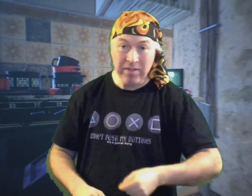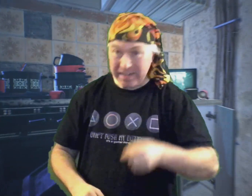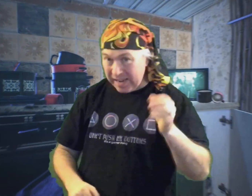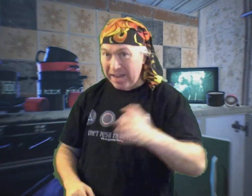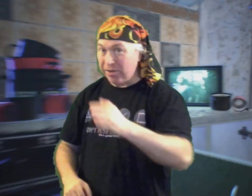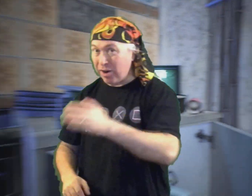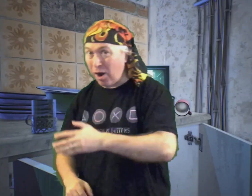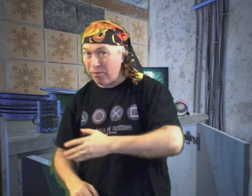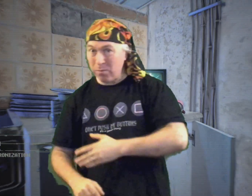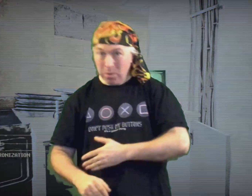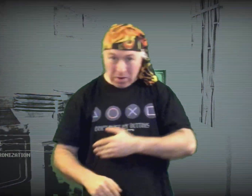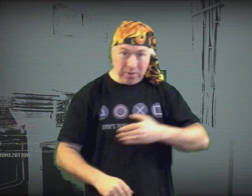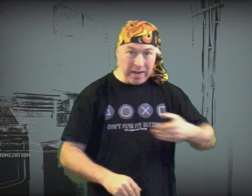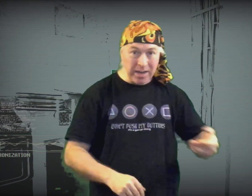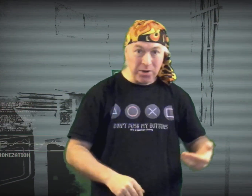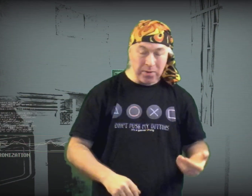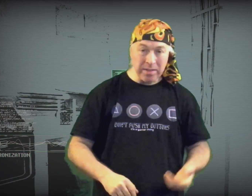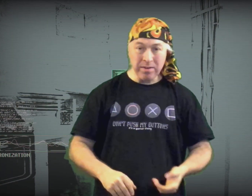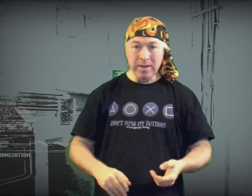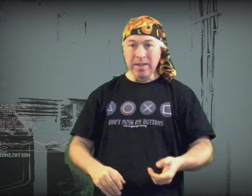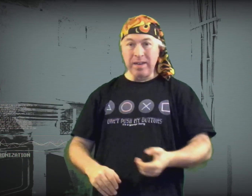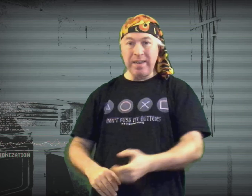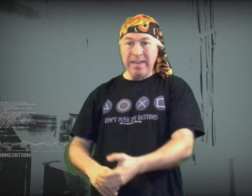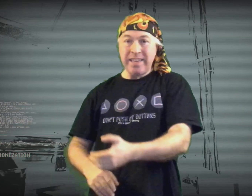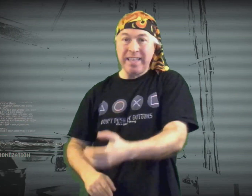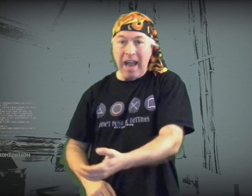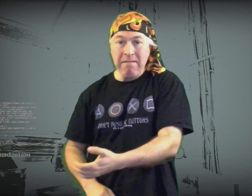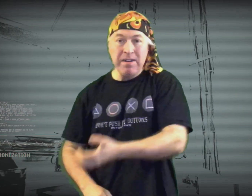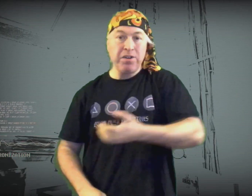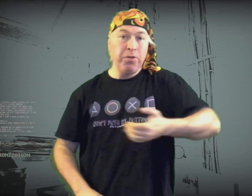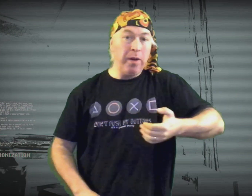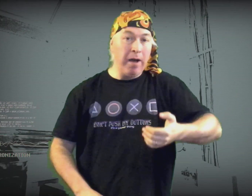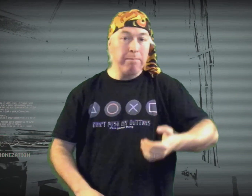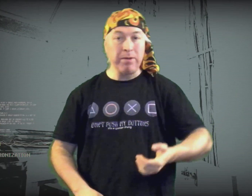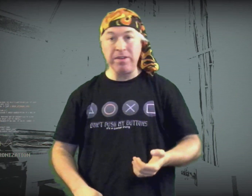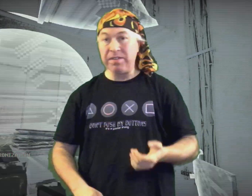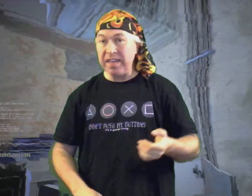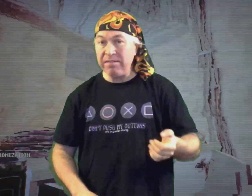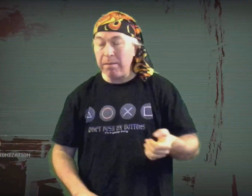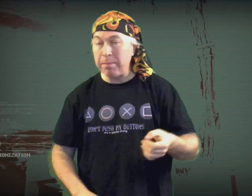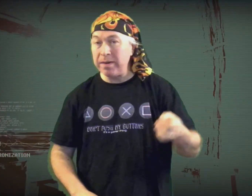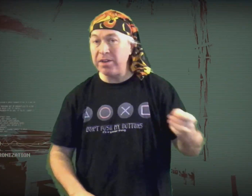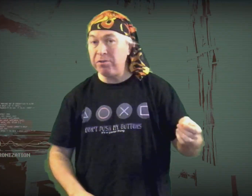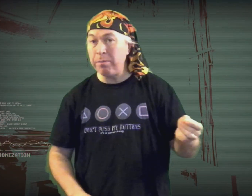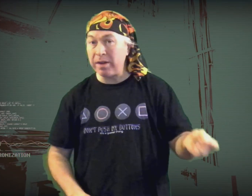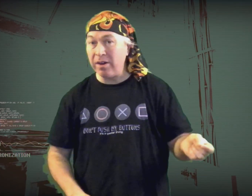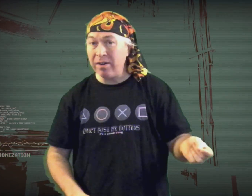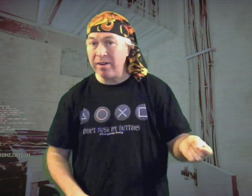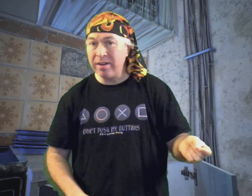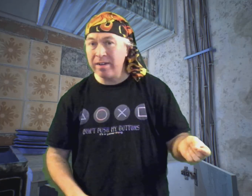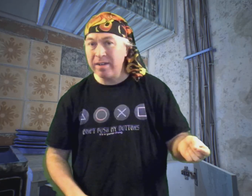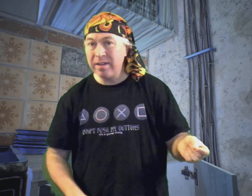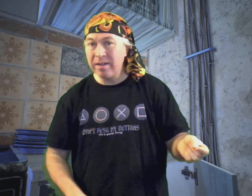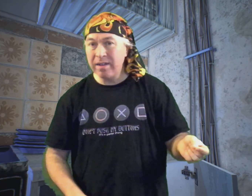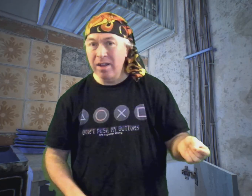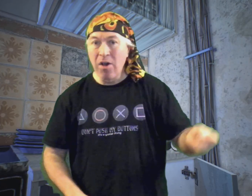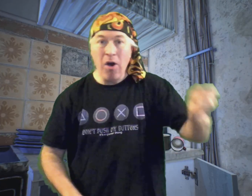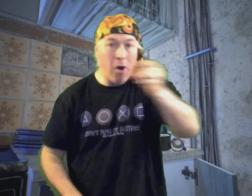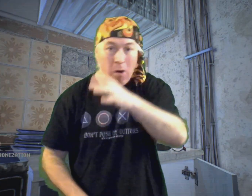take your car from one location to another to take it to the garage to do it up because you've saved up the money to do up your car. All